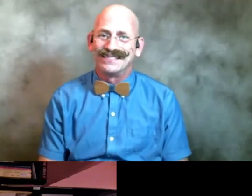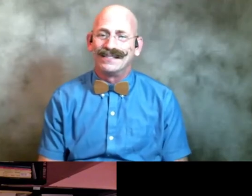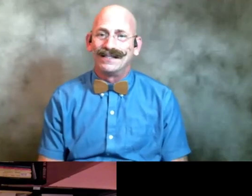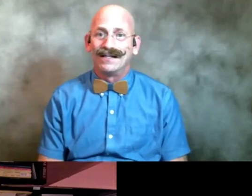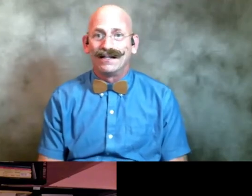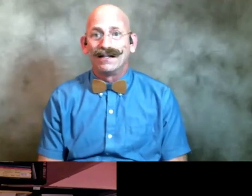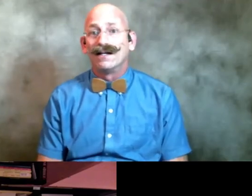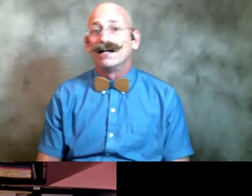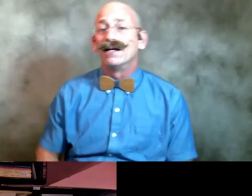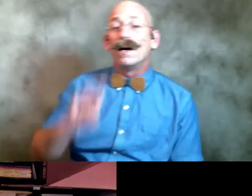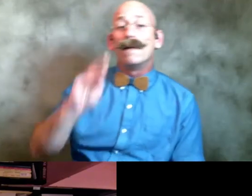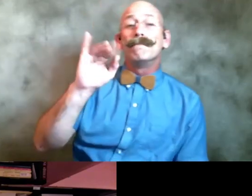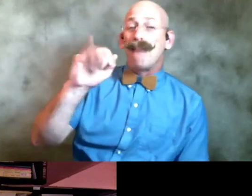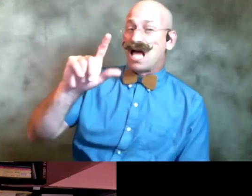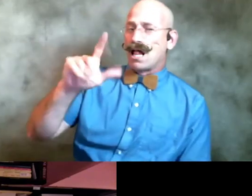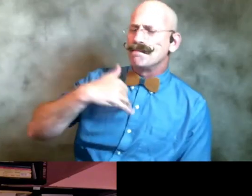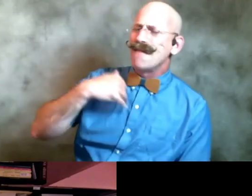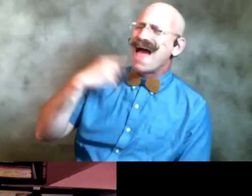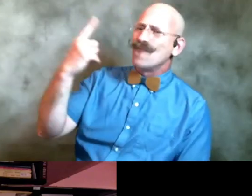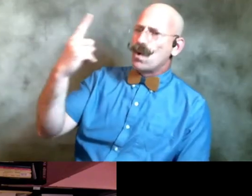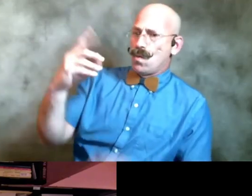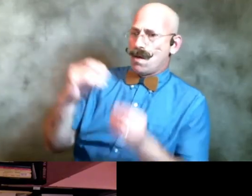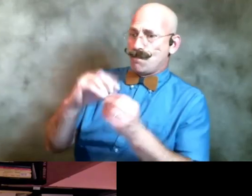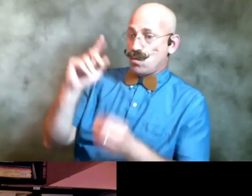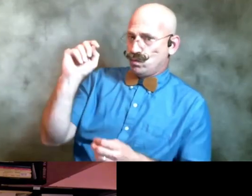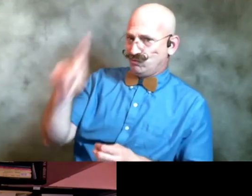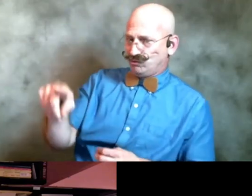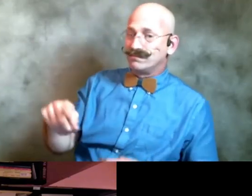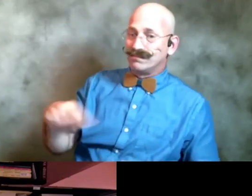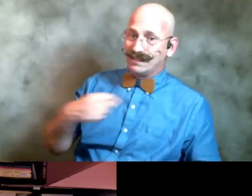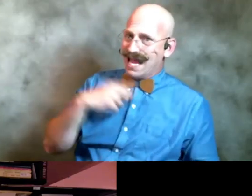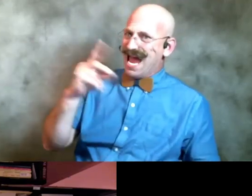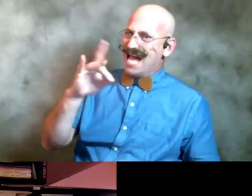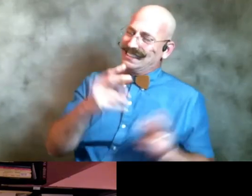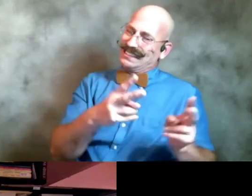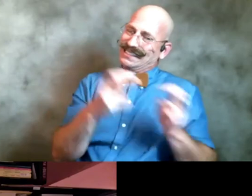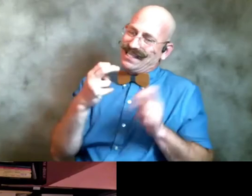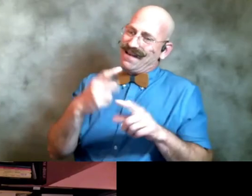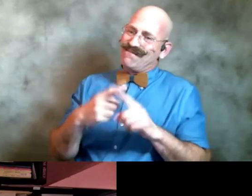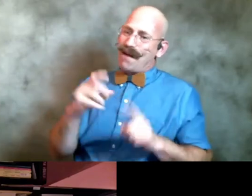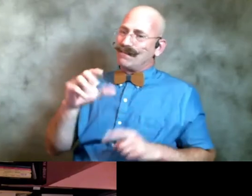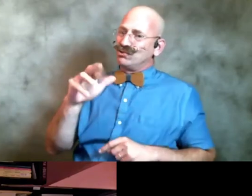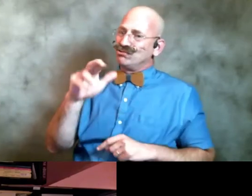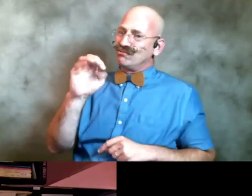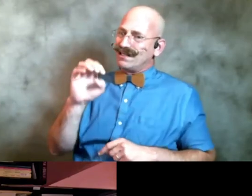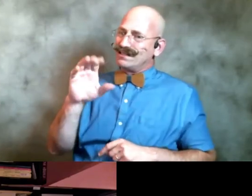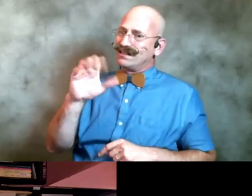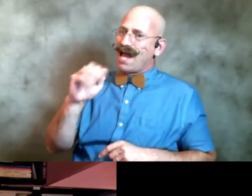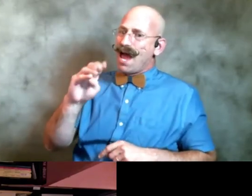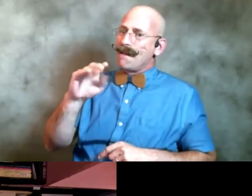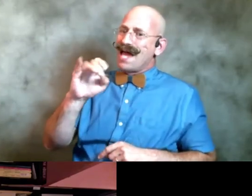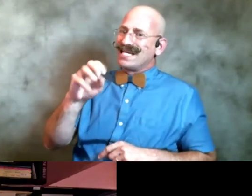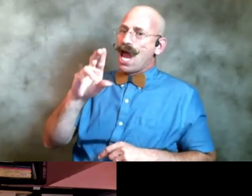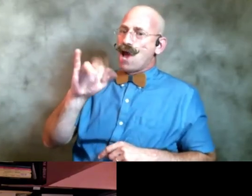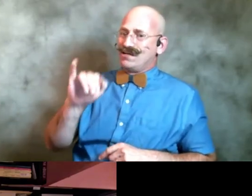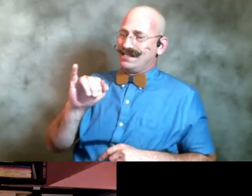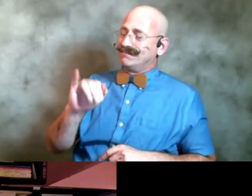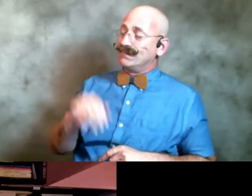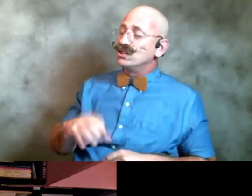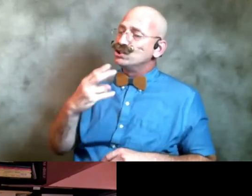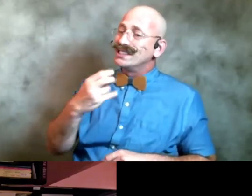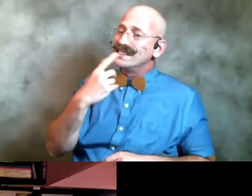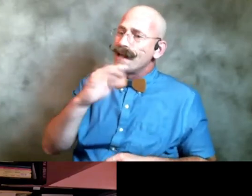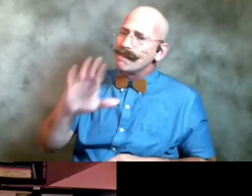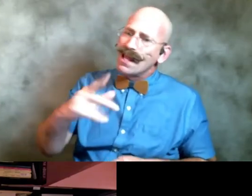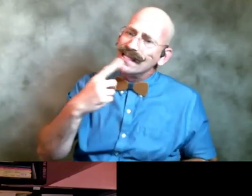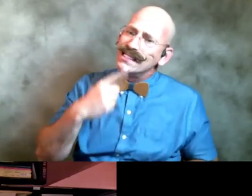i have one other question this one i i did steal from grace cavalieri because i think was interesting but she said tell me some